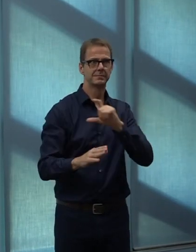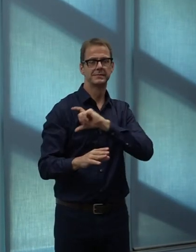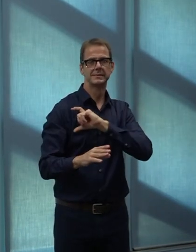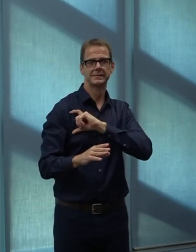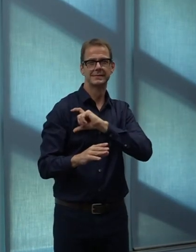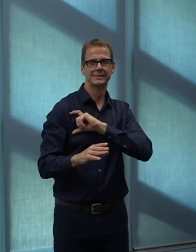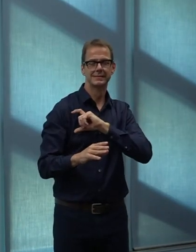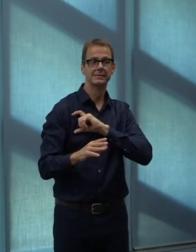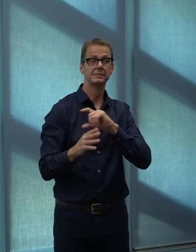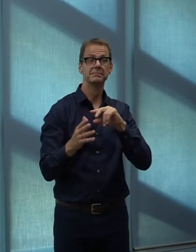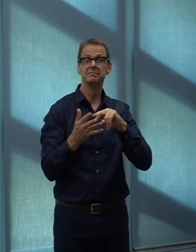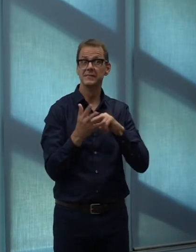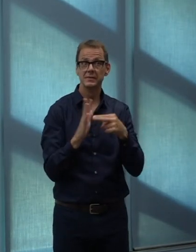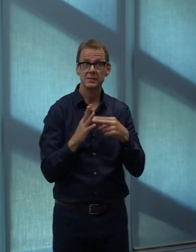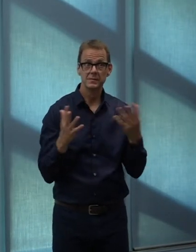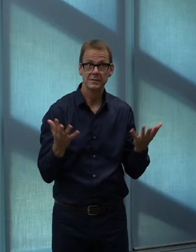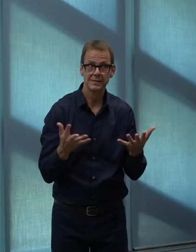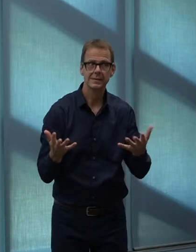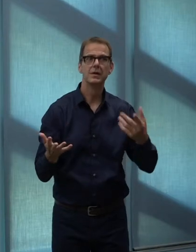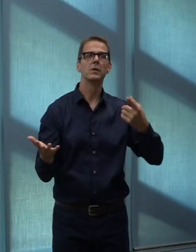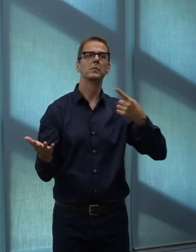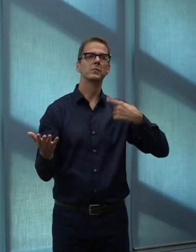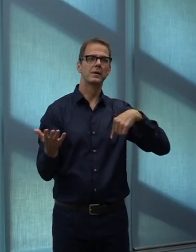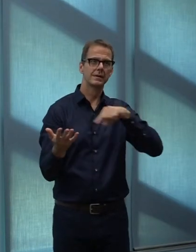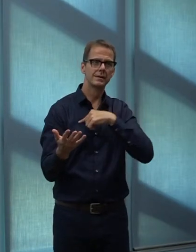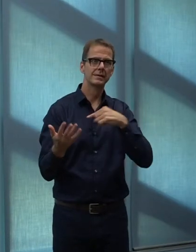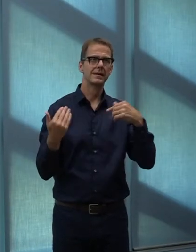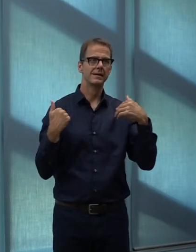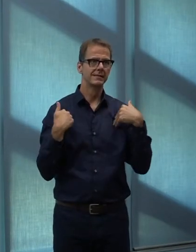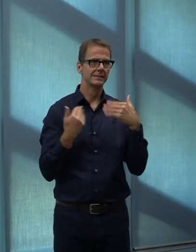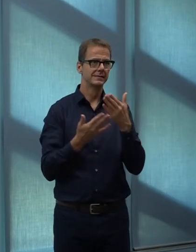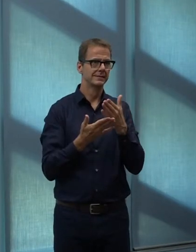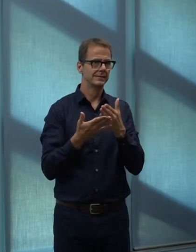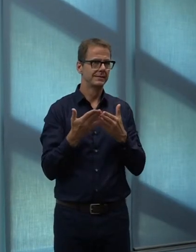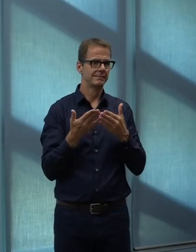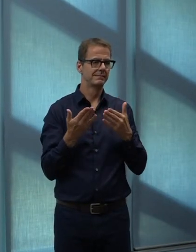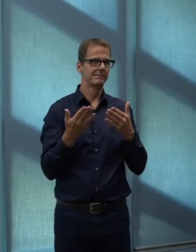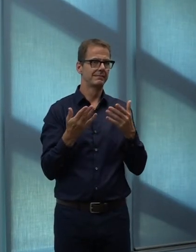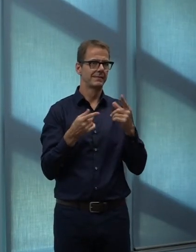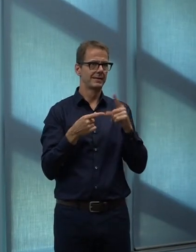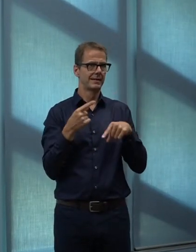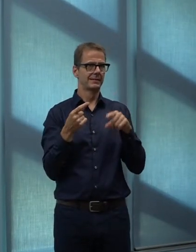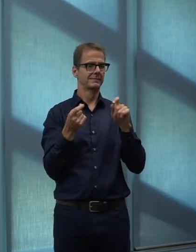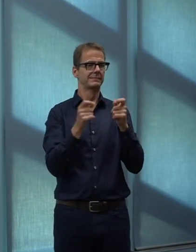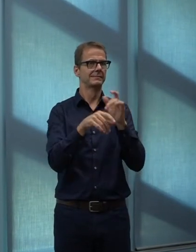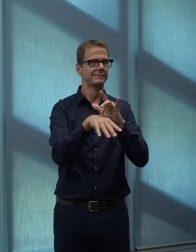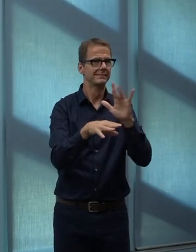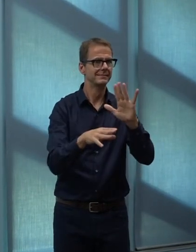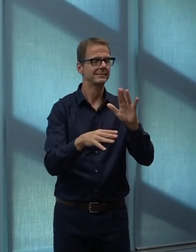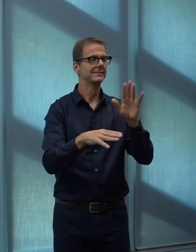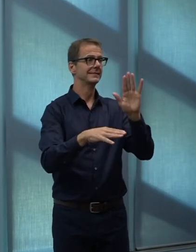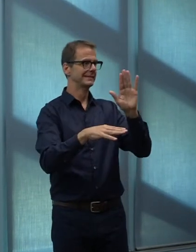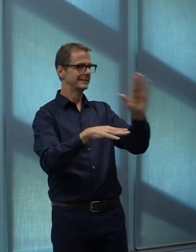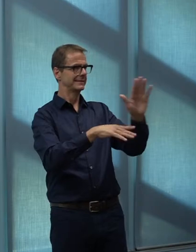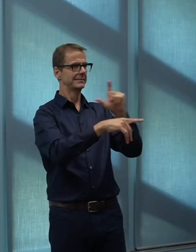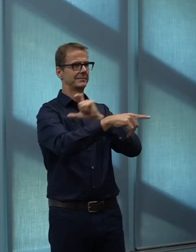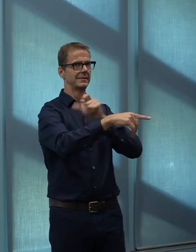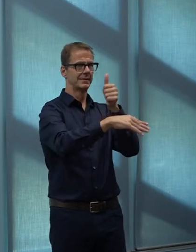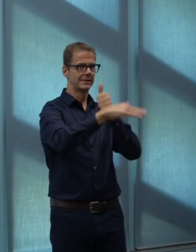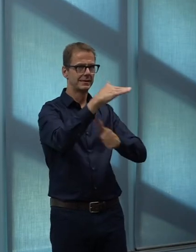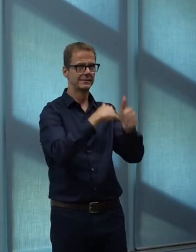They're also asking for a lot of other policy prescriptions that are brightly within the realm of the commission. So there'll be a lot of